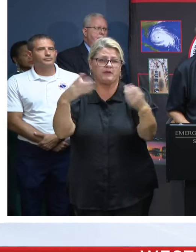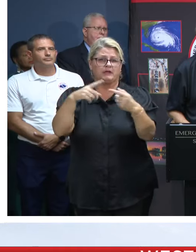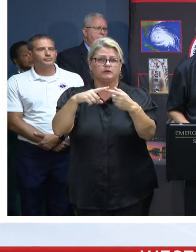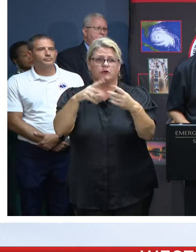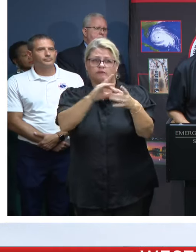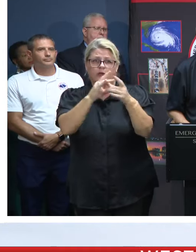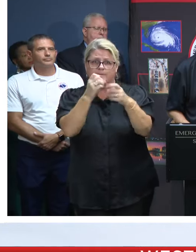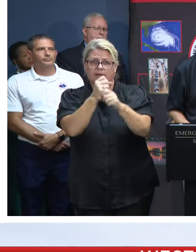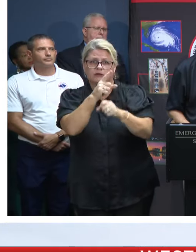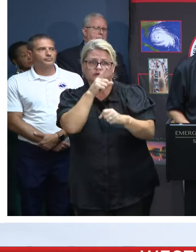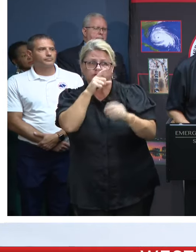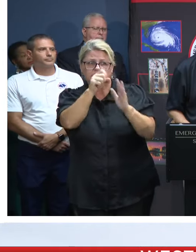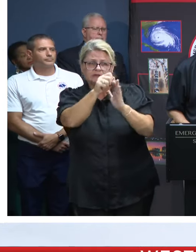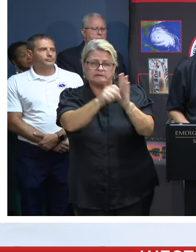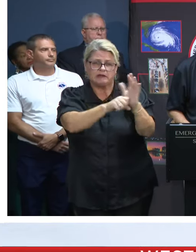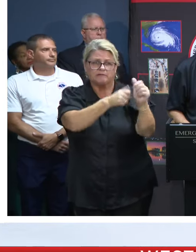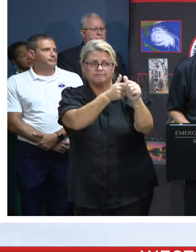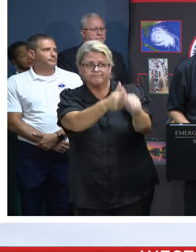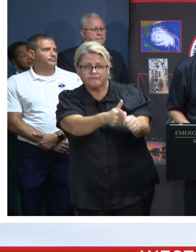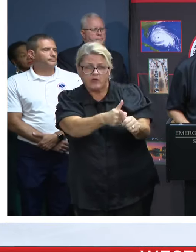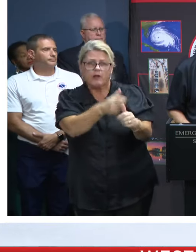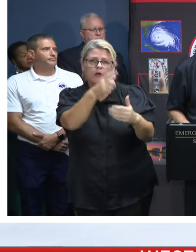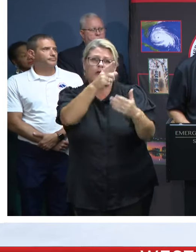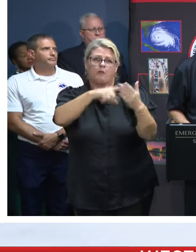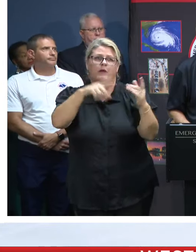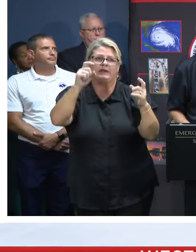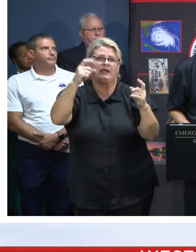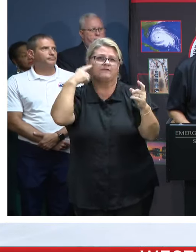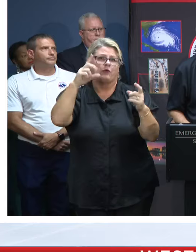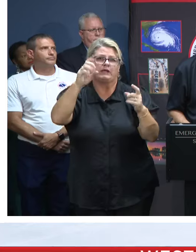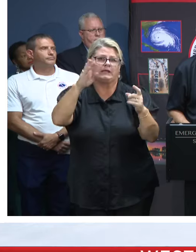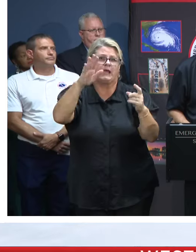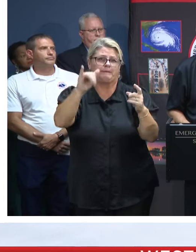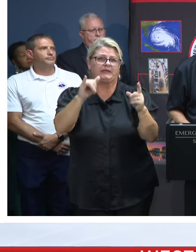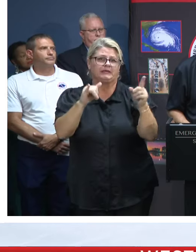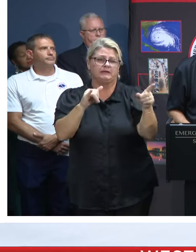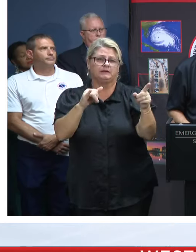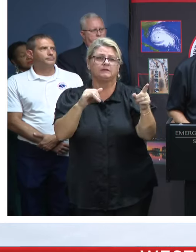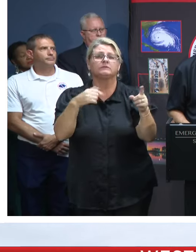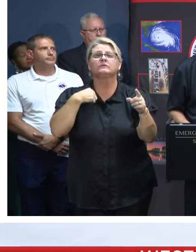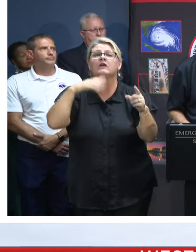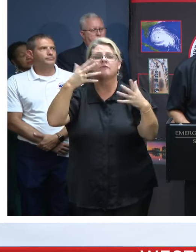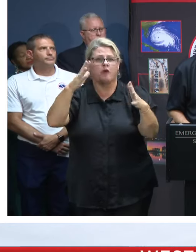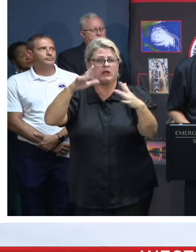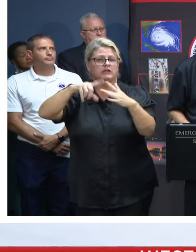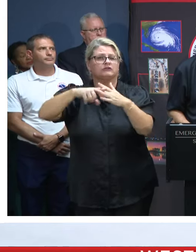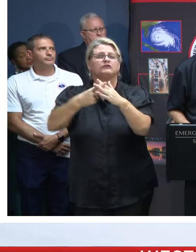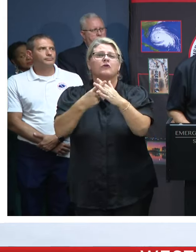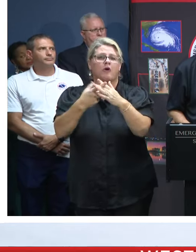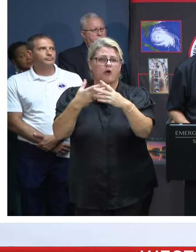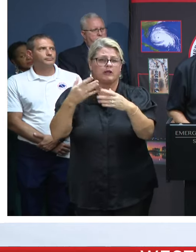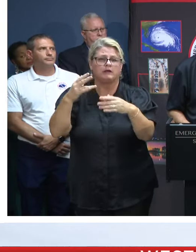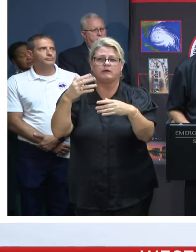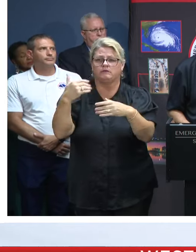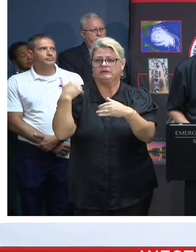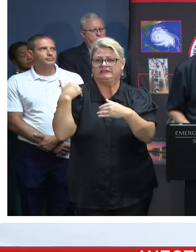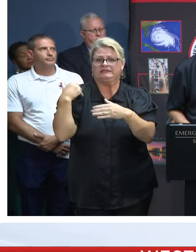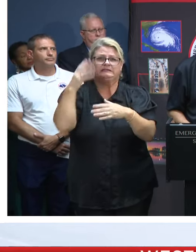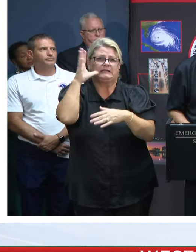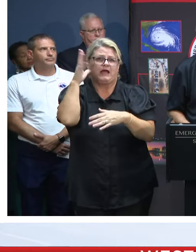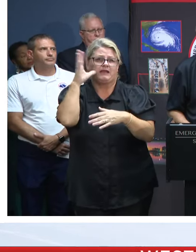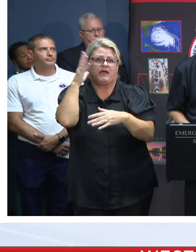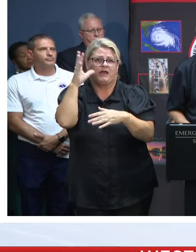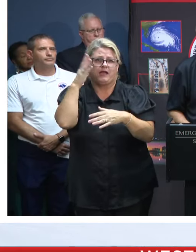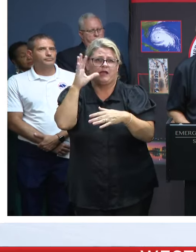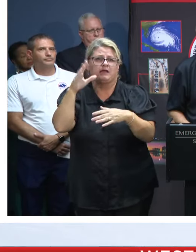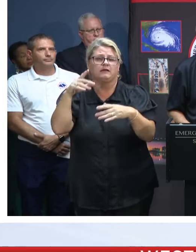response to Tropical Storm Debbie. We started conducting county coordination calls Sunday to